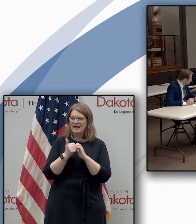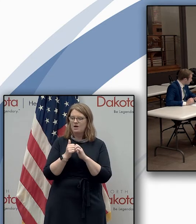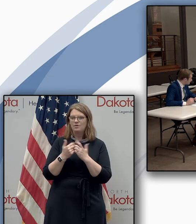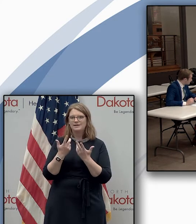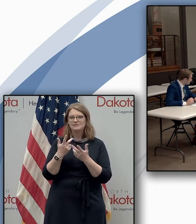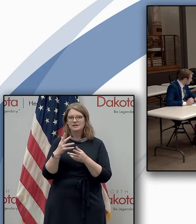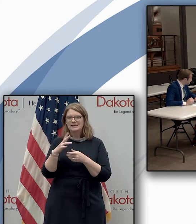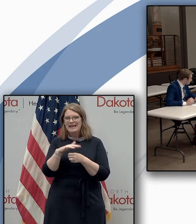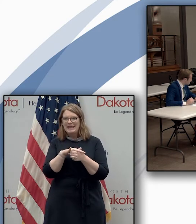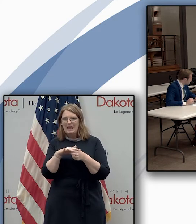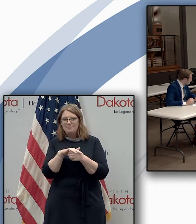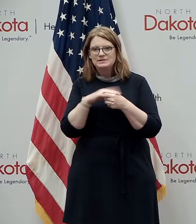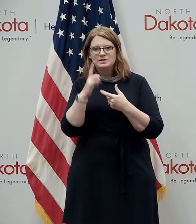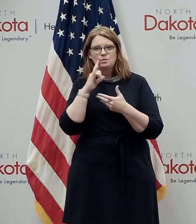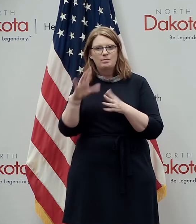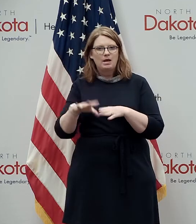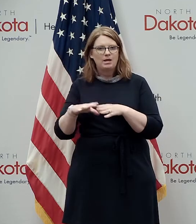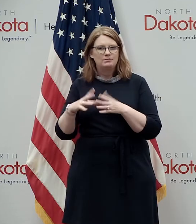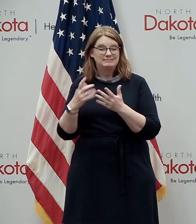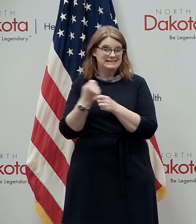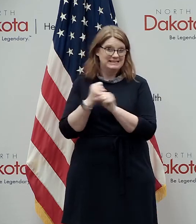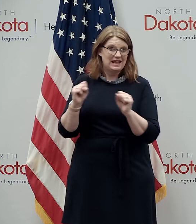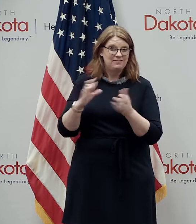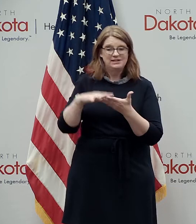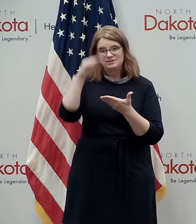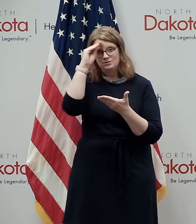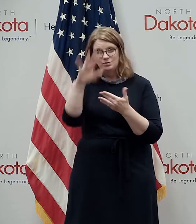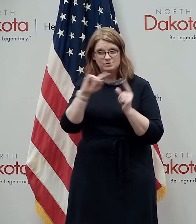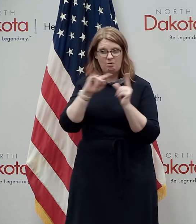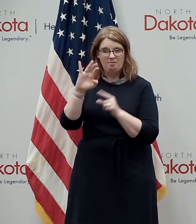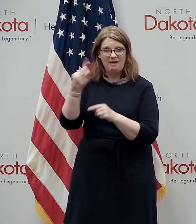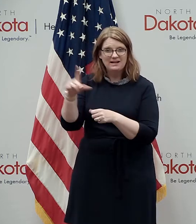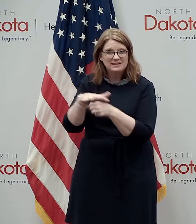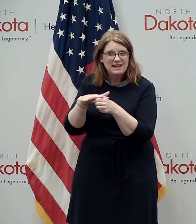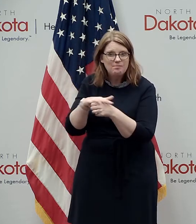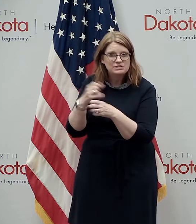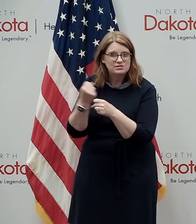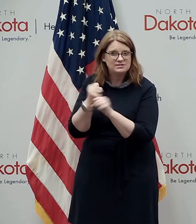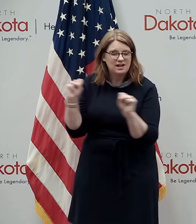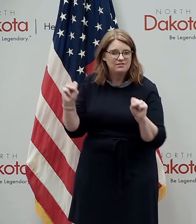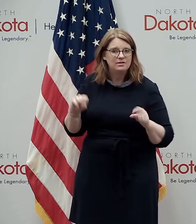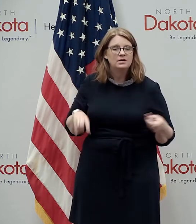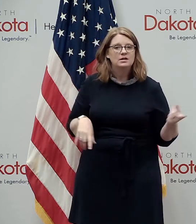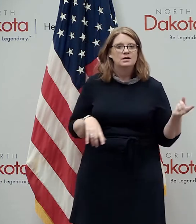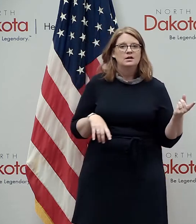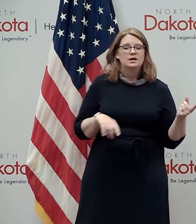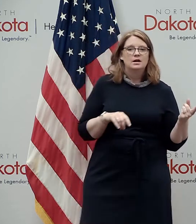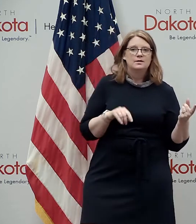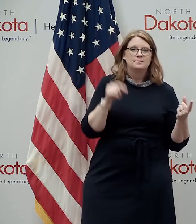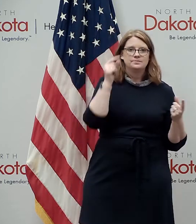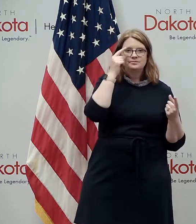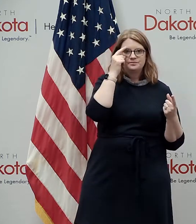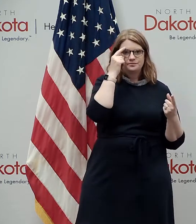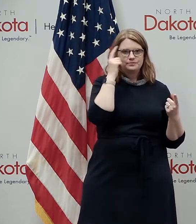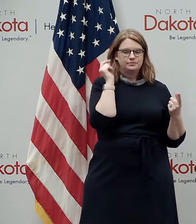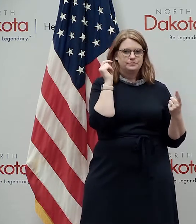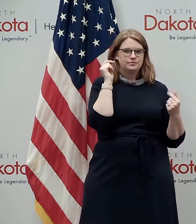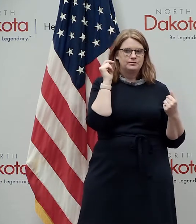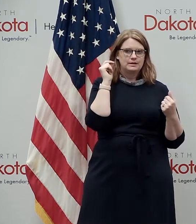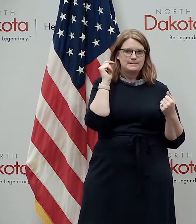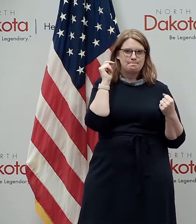as students return well our uh a couple of things are going on one is there's a